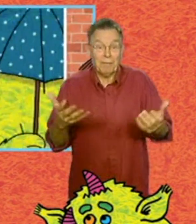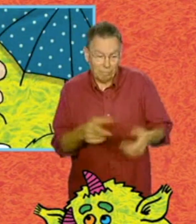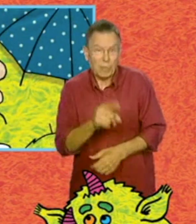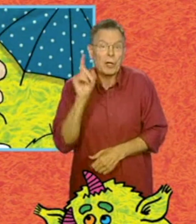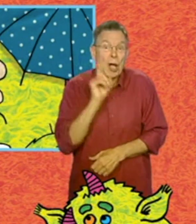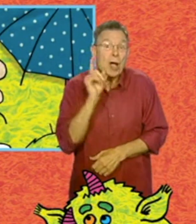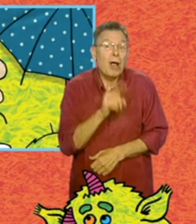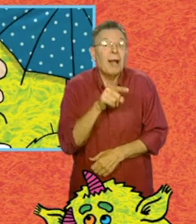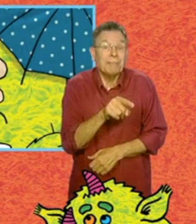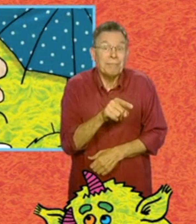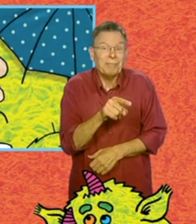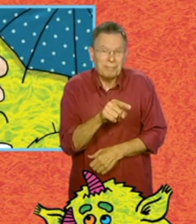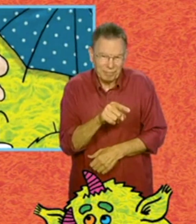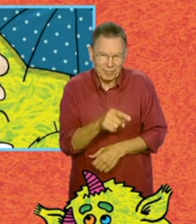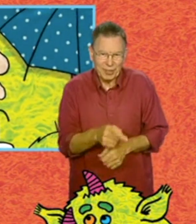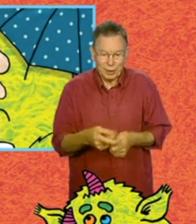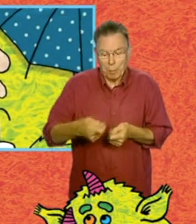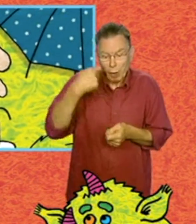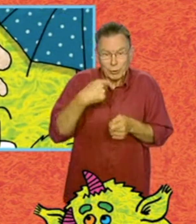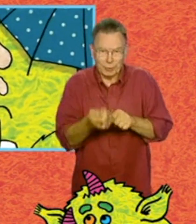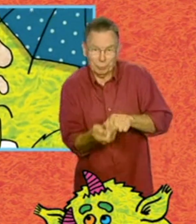If the kitchen girl tips porridge over the monster's head,